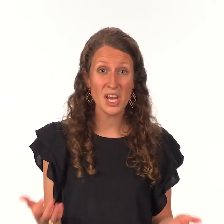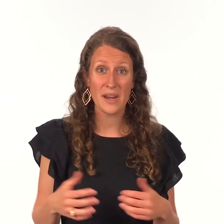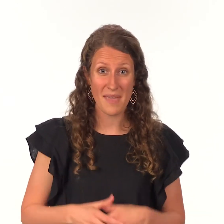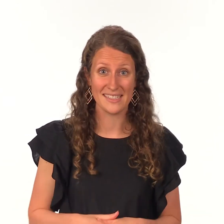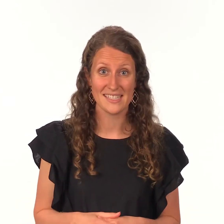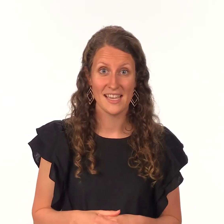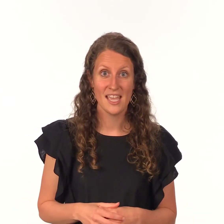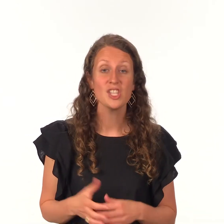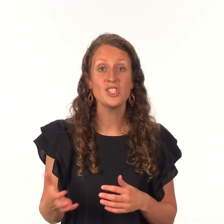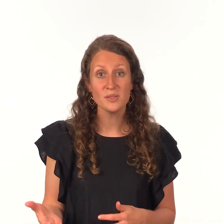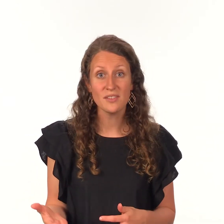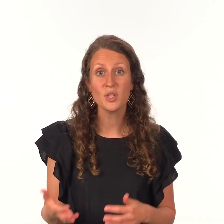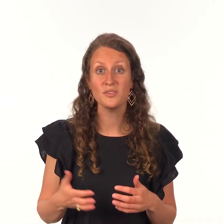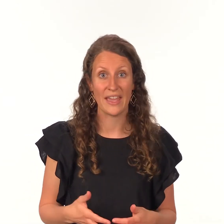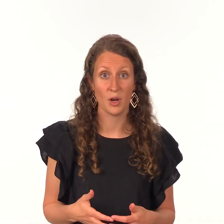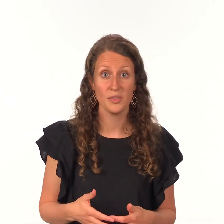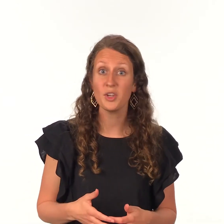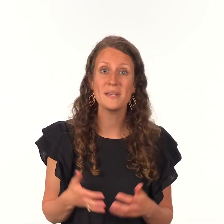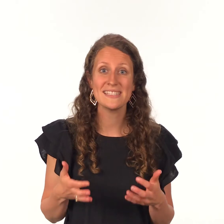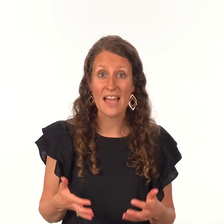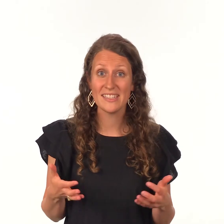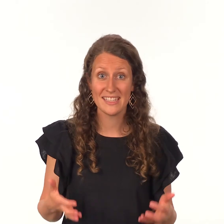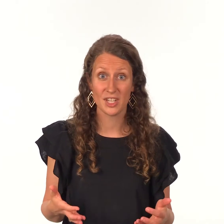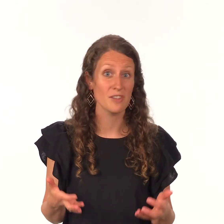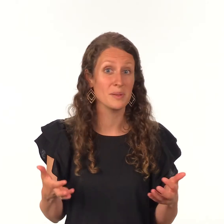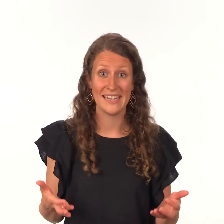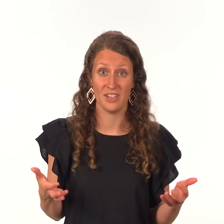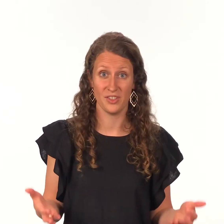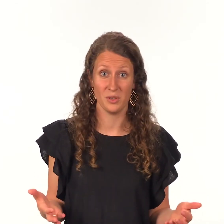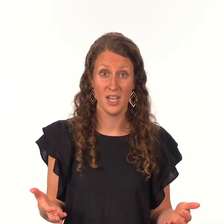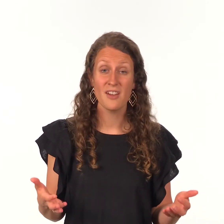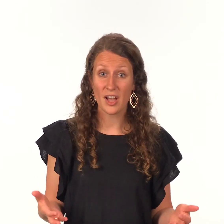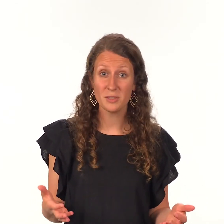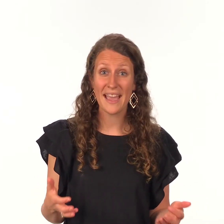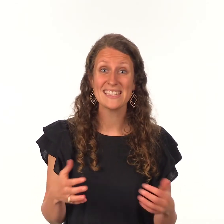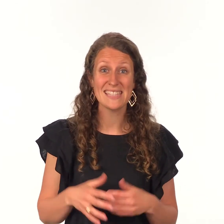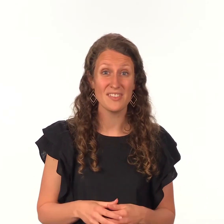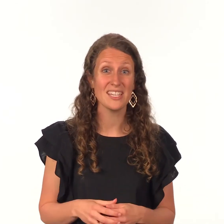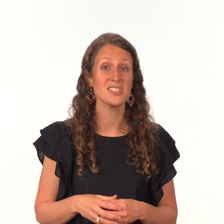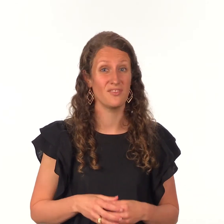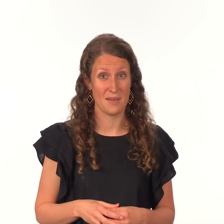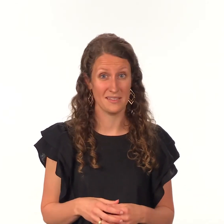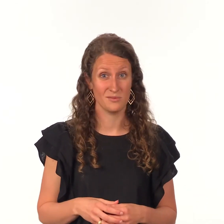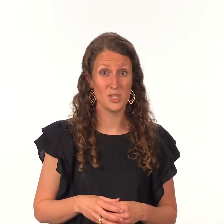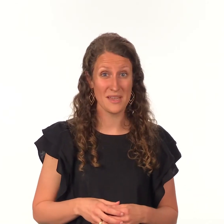know what it meant joseph told pharaoh that there would be seven years of plenty of food followed by seven years of famine which means